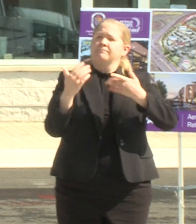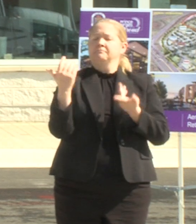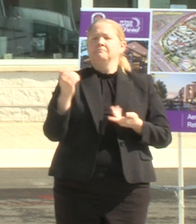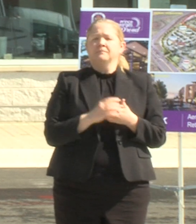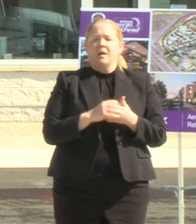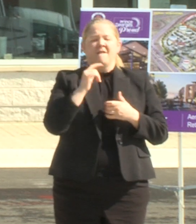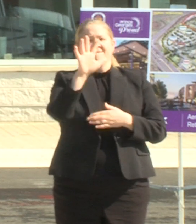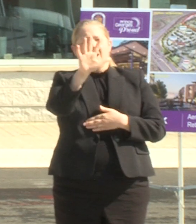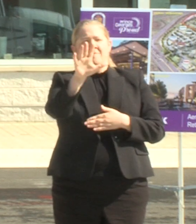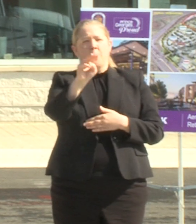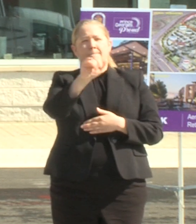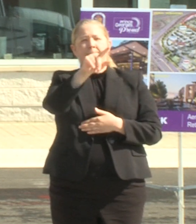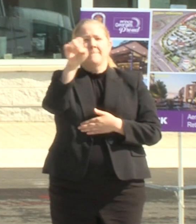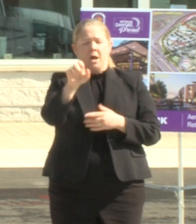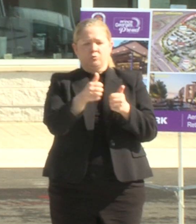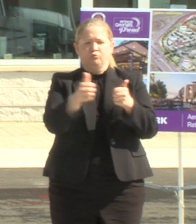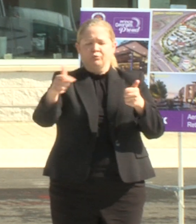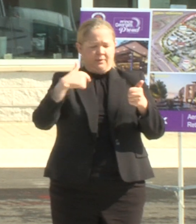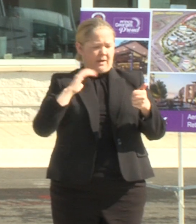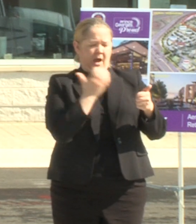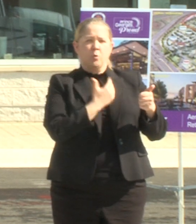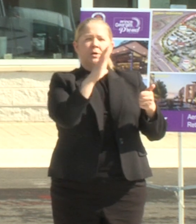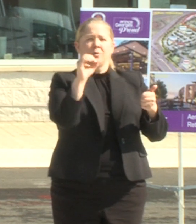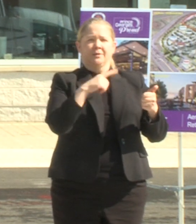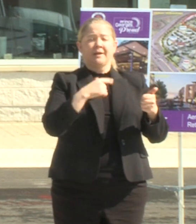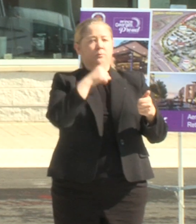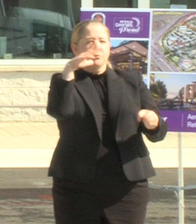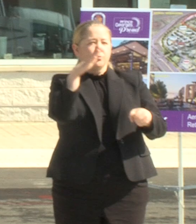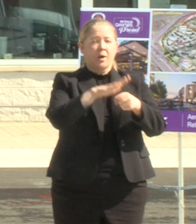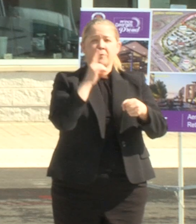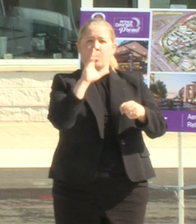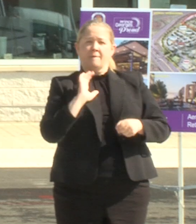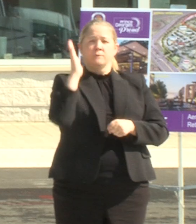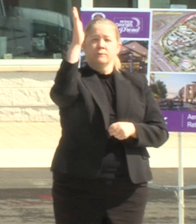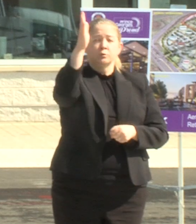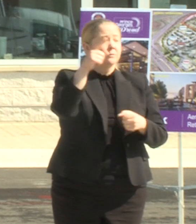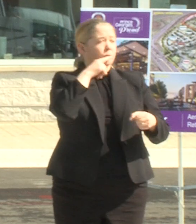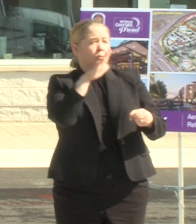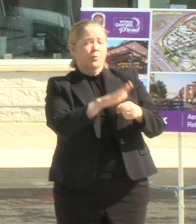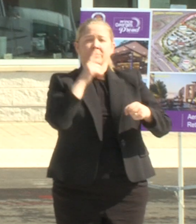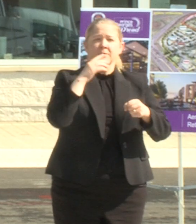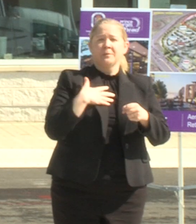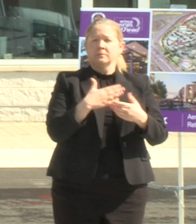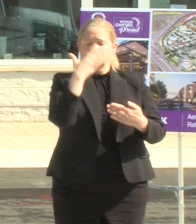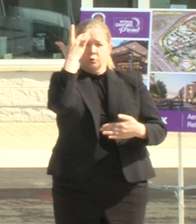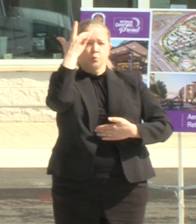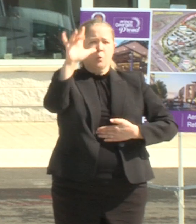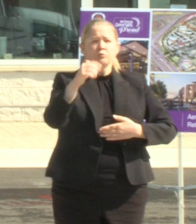our county holds promise for the future the promise of a sensible transit oriented development